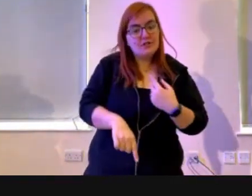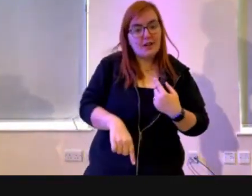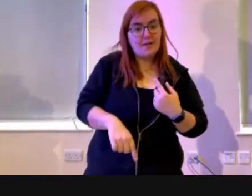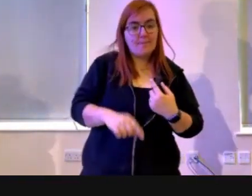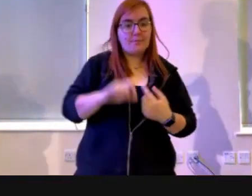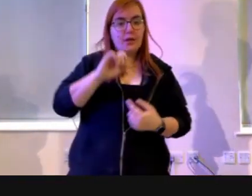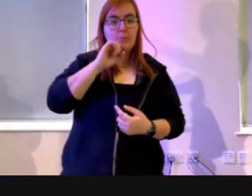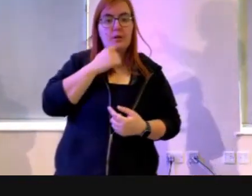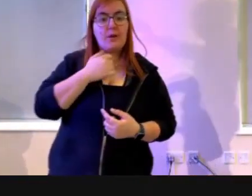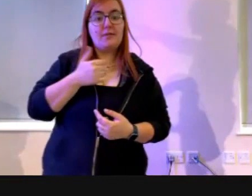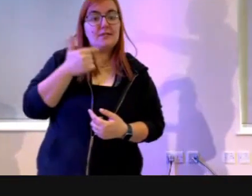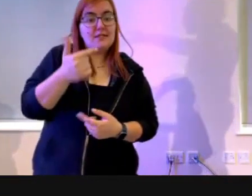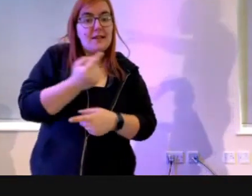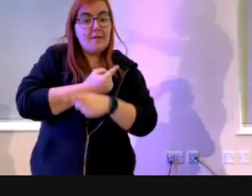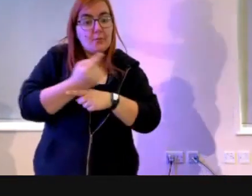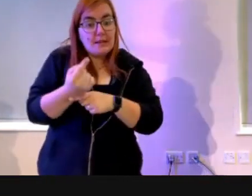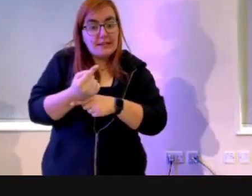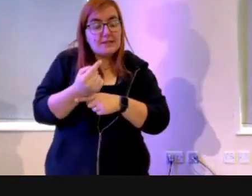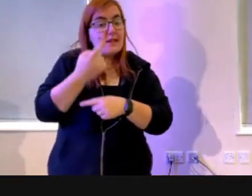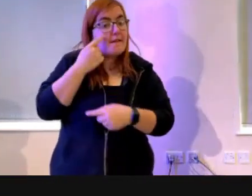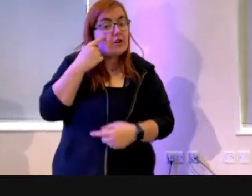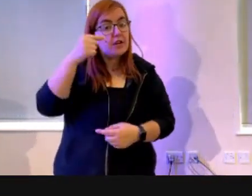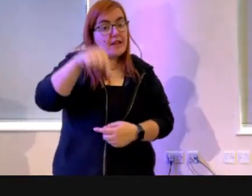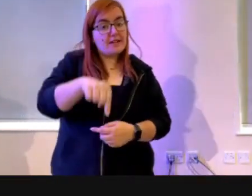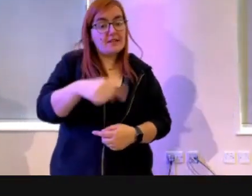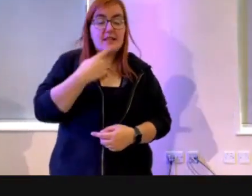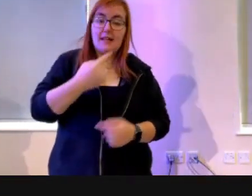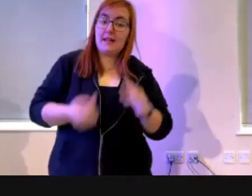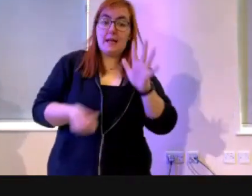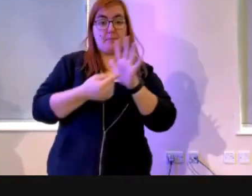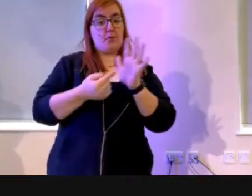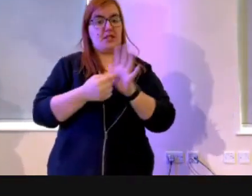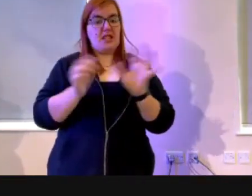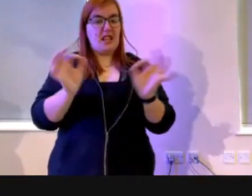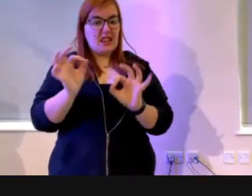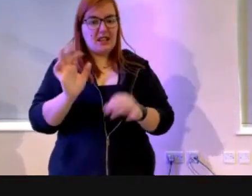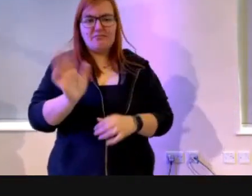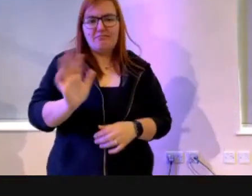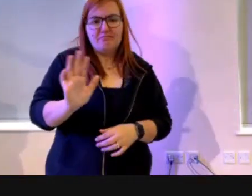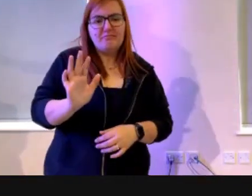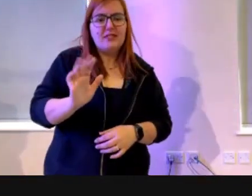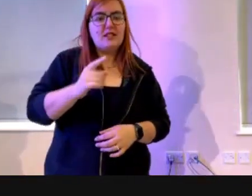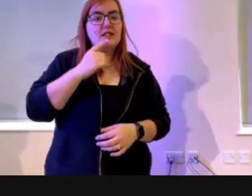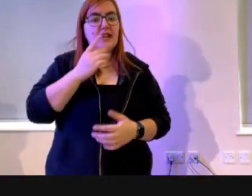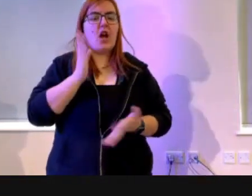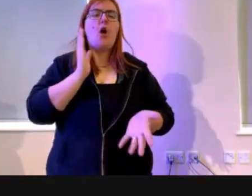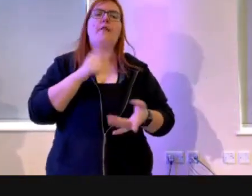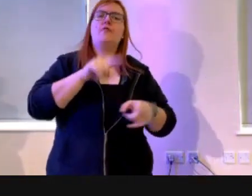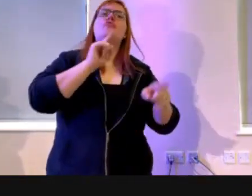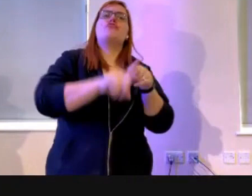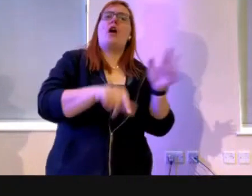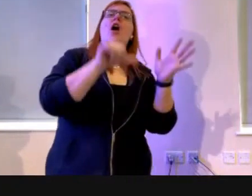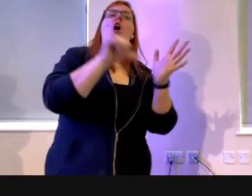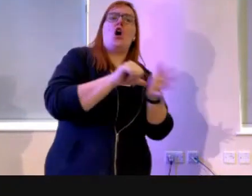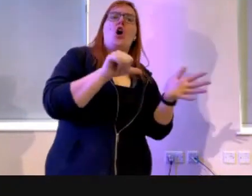seven weeks. It's not saying that none of these things are important, it's not saying you've just got to try really, really hard, although discipline is important.